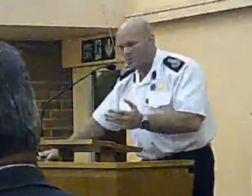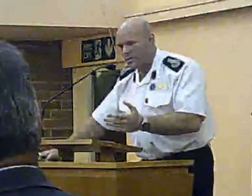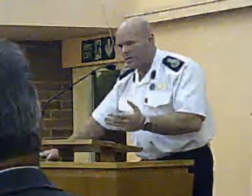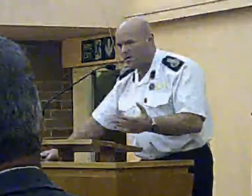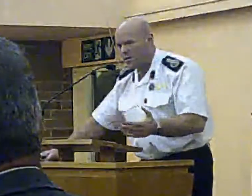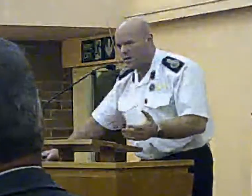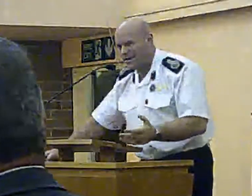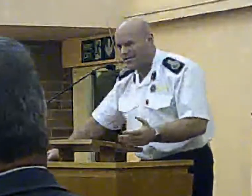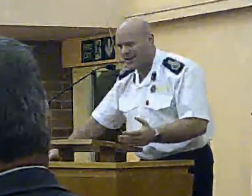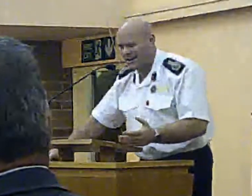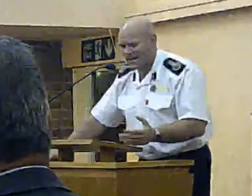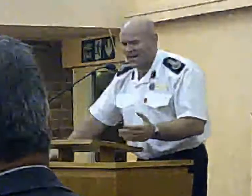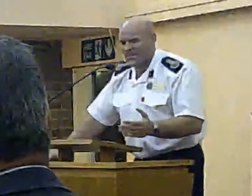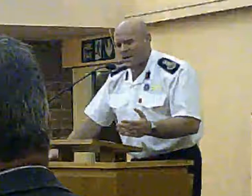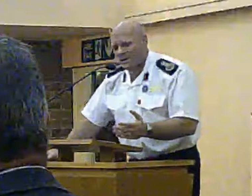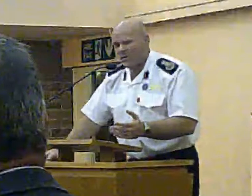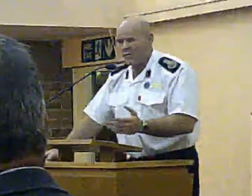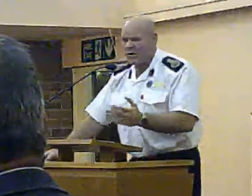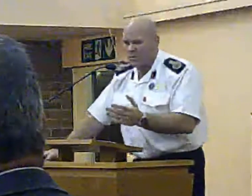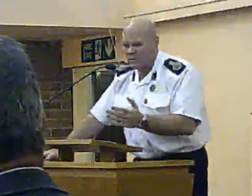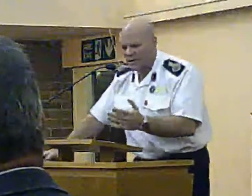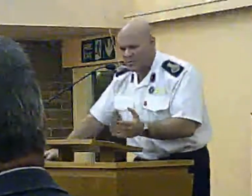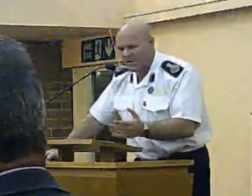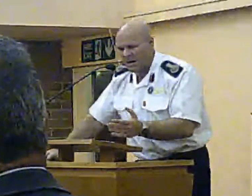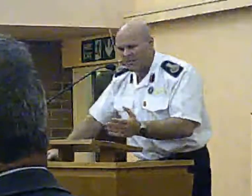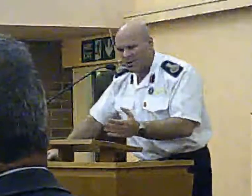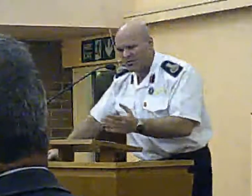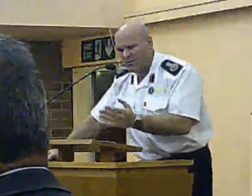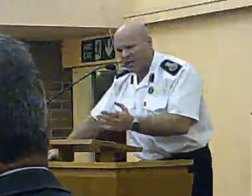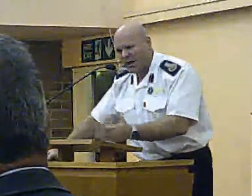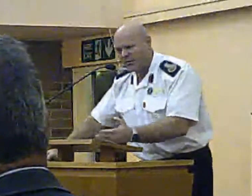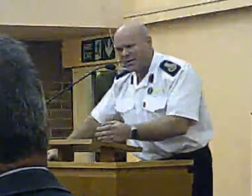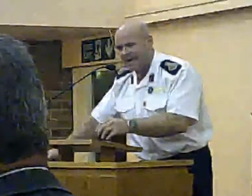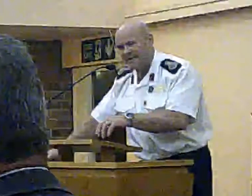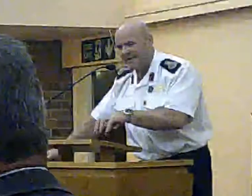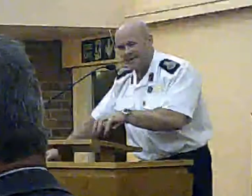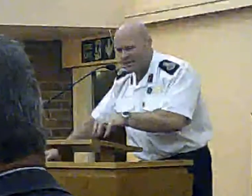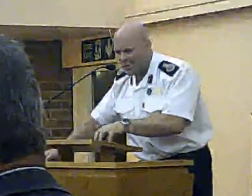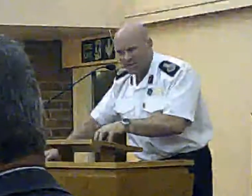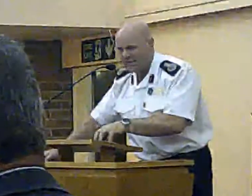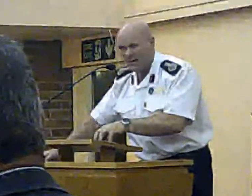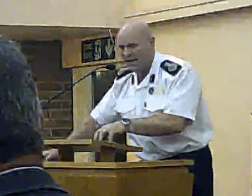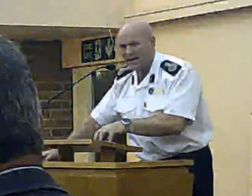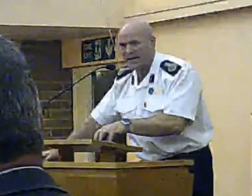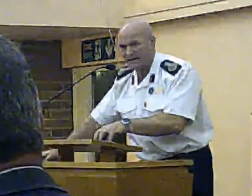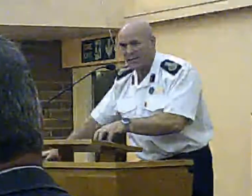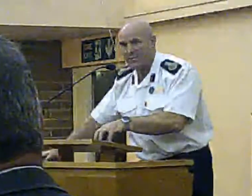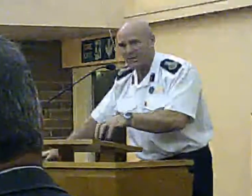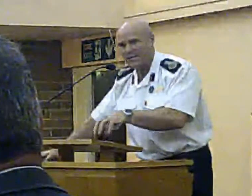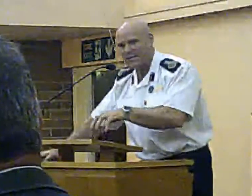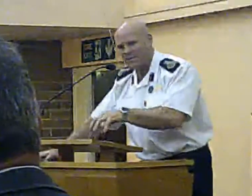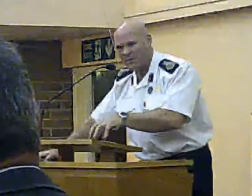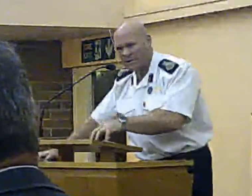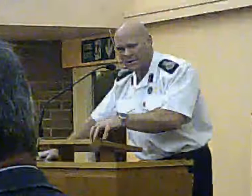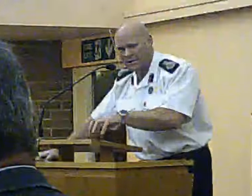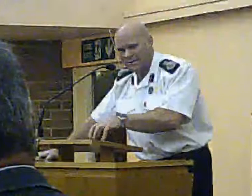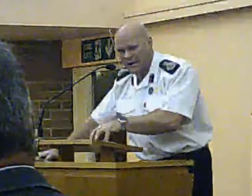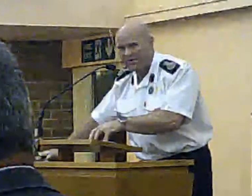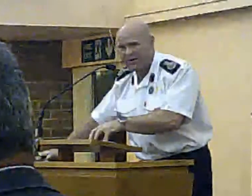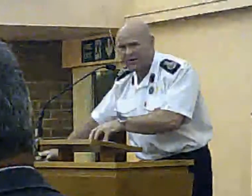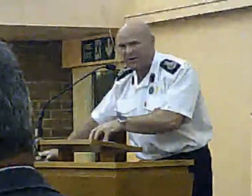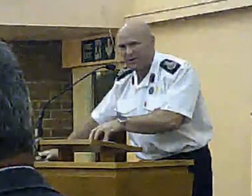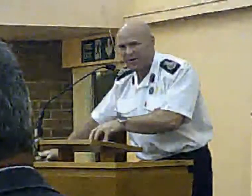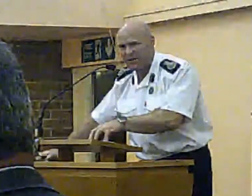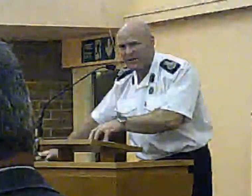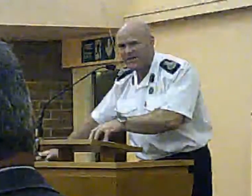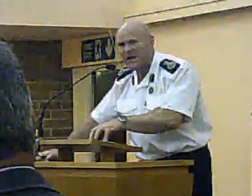the councillors who say, we don't want that land released. Which has been my point from the outset. This is not a planning issue. This is about, this is the